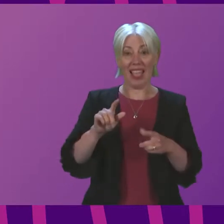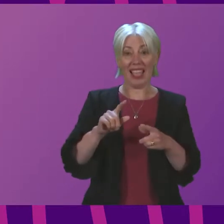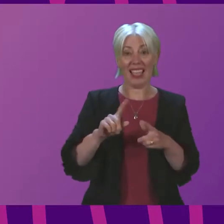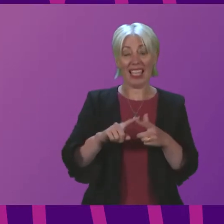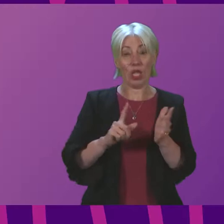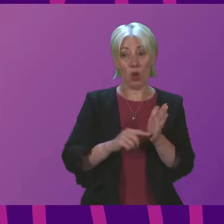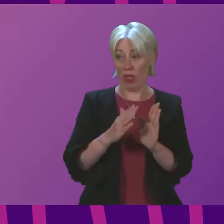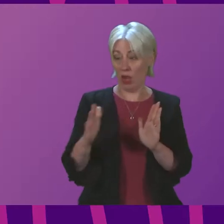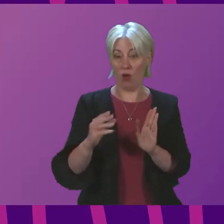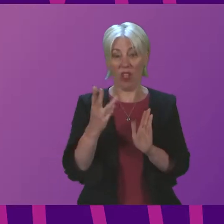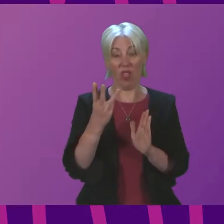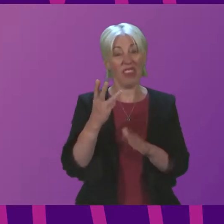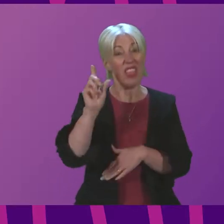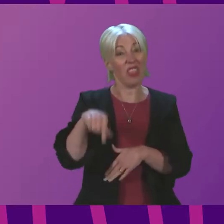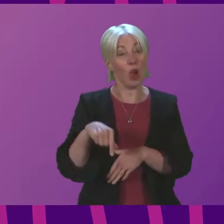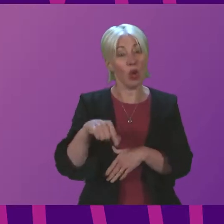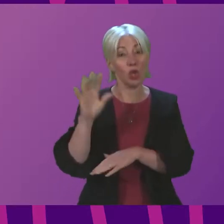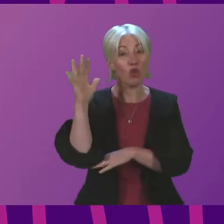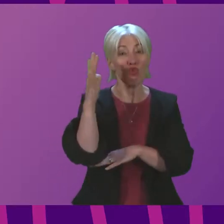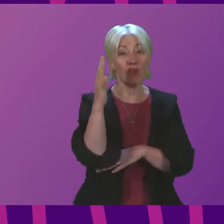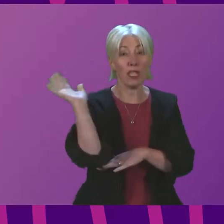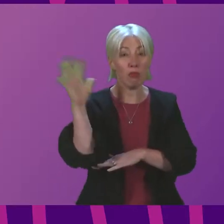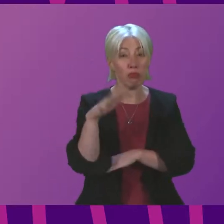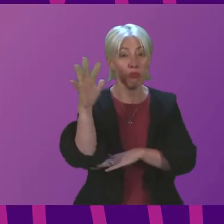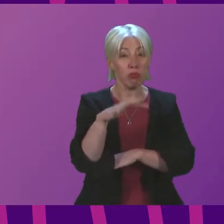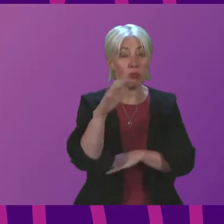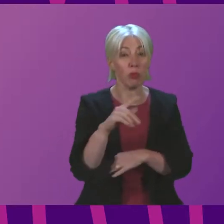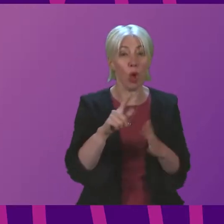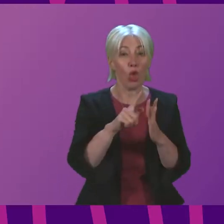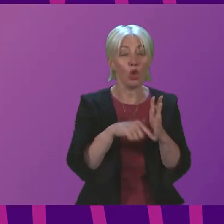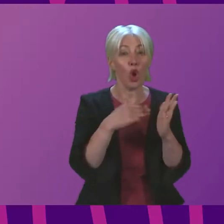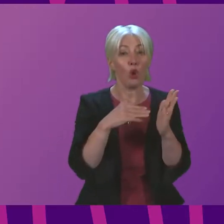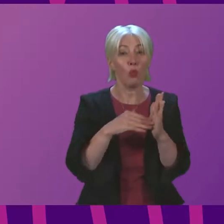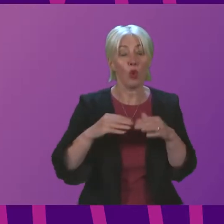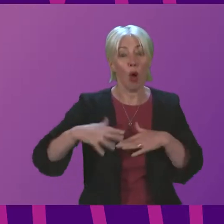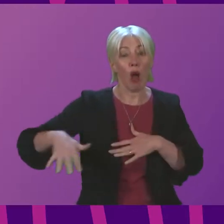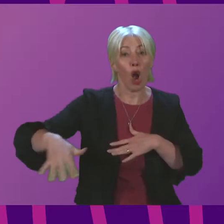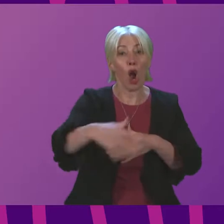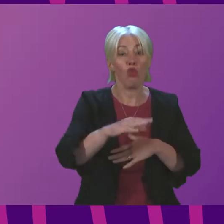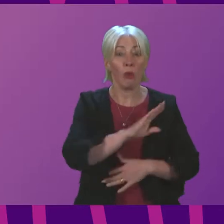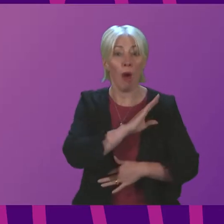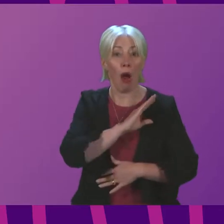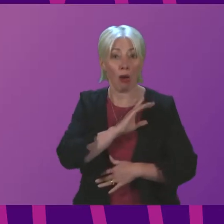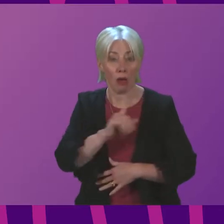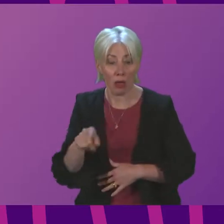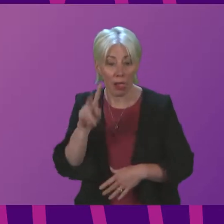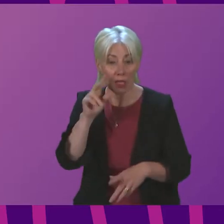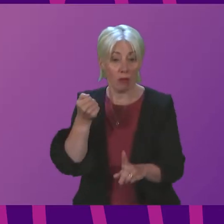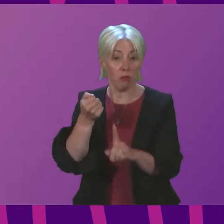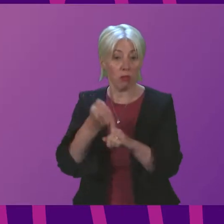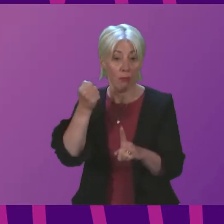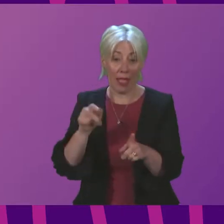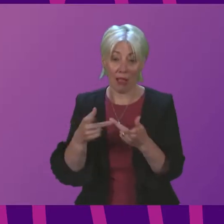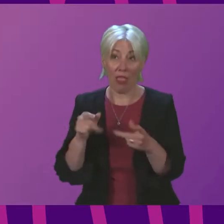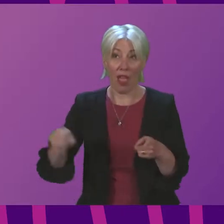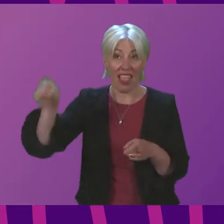3,000 trees were blown over at John Muir Country Park in Dunbar alone and we have seen the impact of wildlife impact reported elsewhere